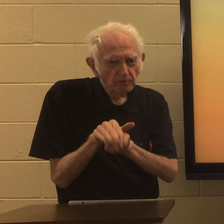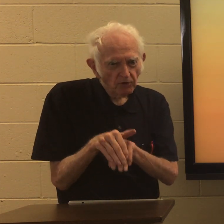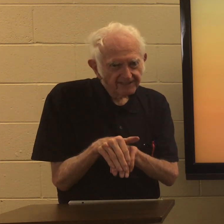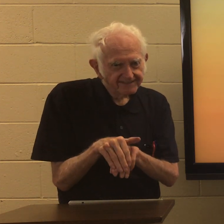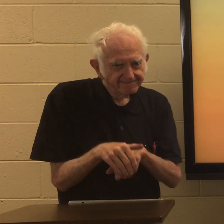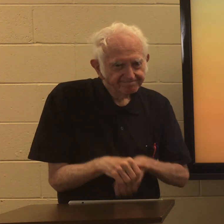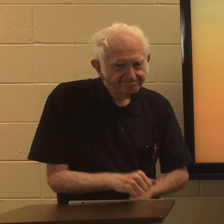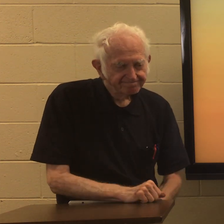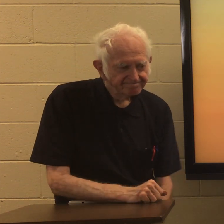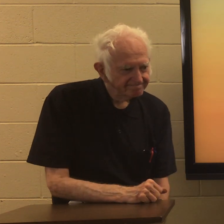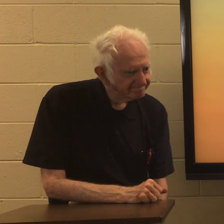It's a hypocrite.